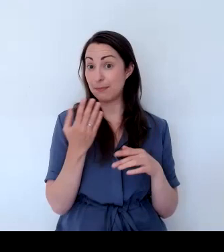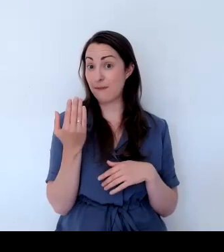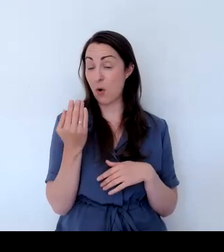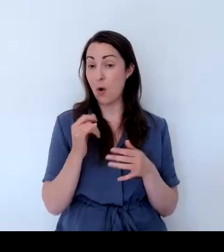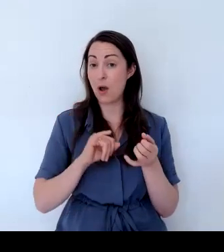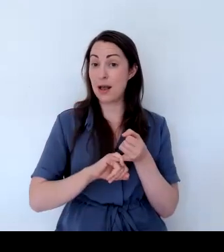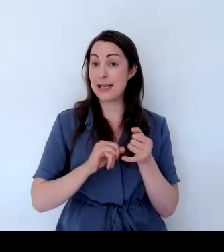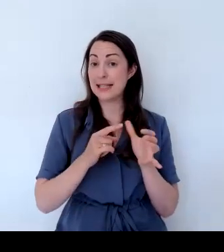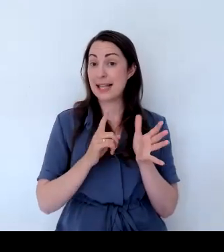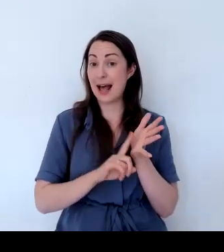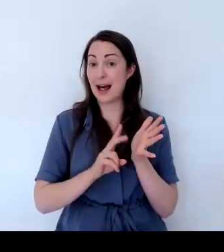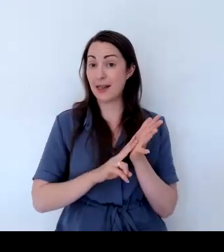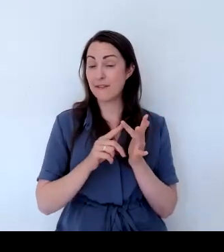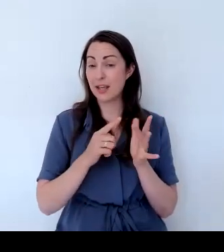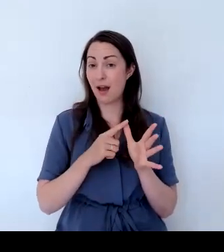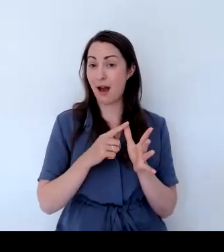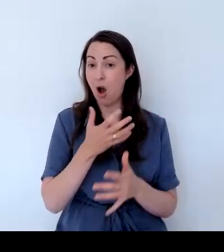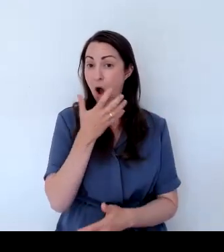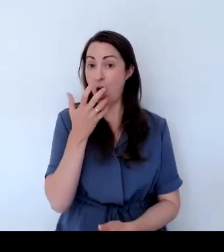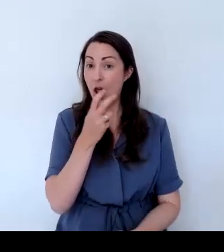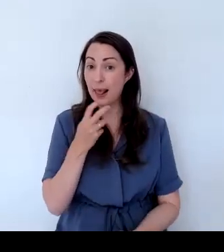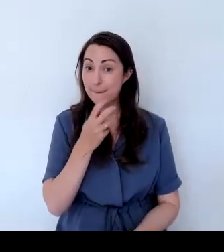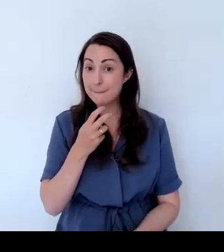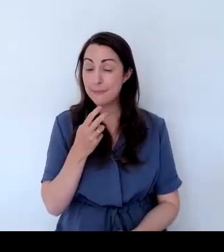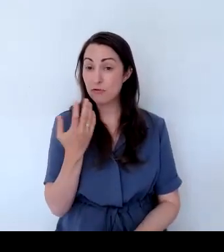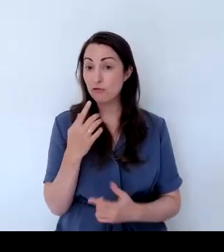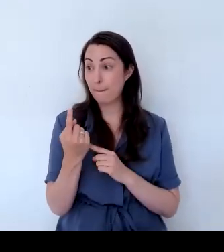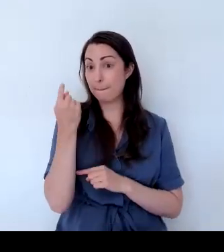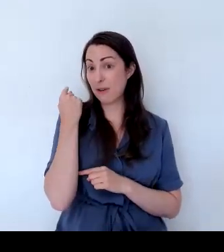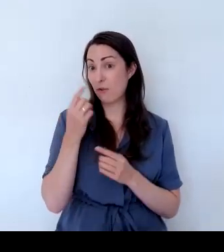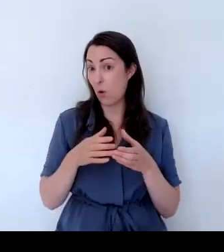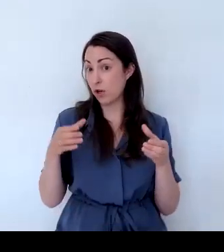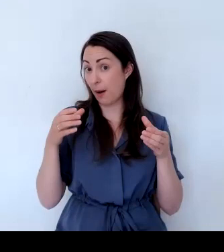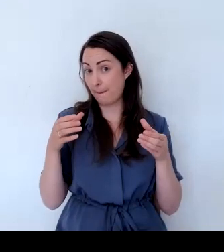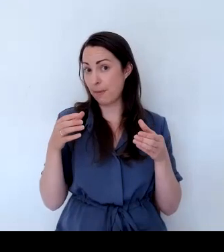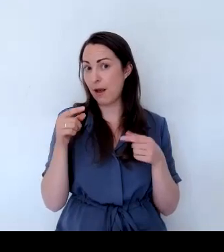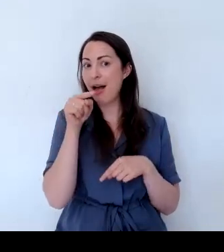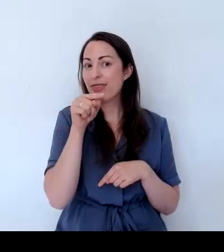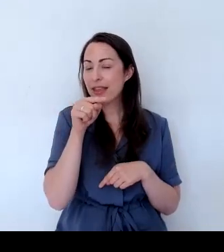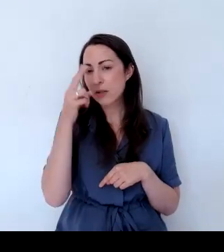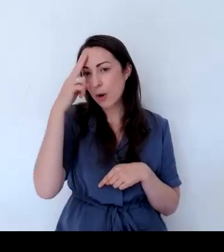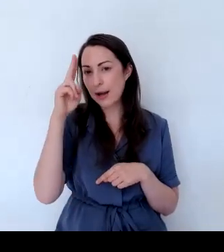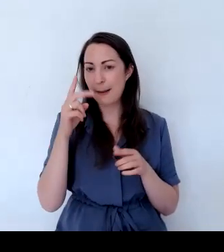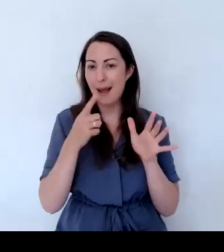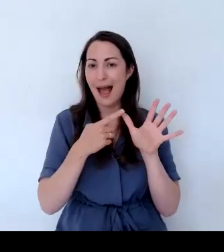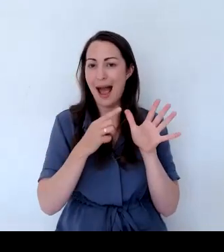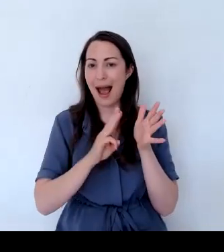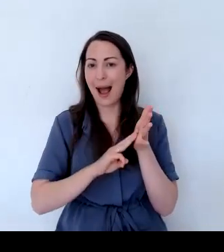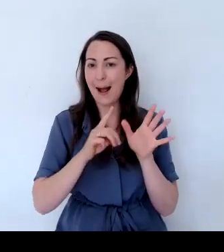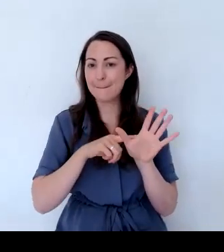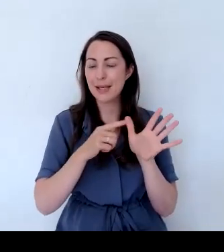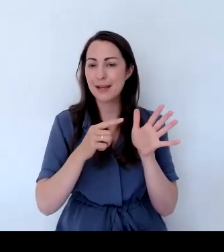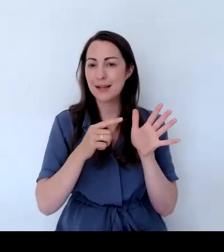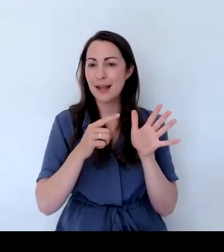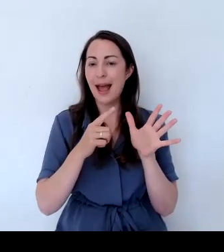tubs. Well, this one is amethyst lips. And that colour is absolutely beautiful. Purple velvet, isn't it?